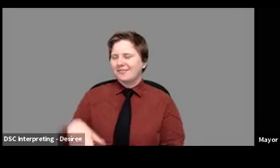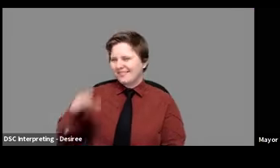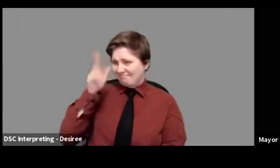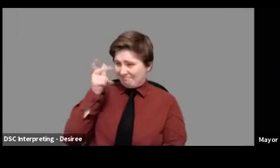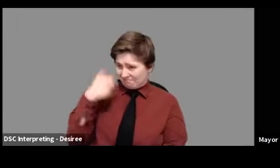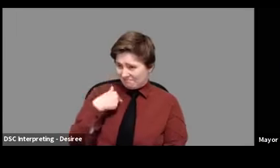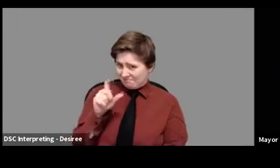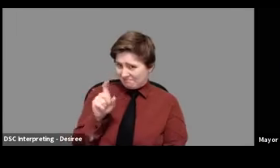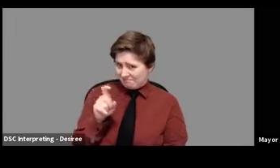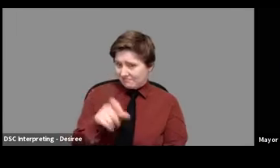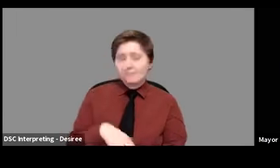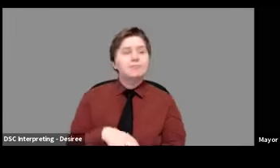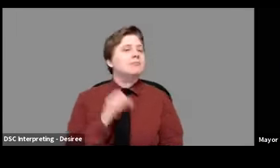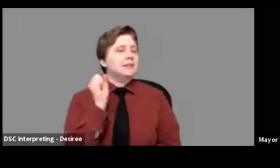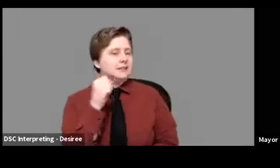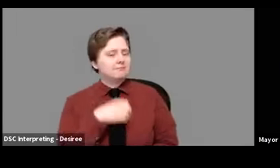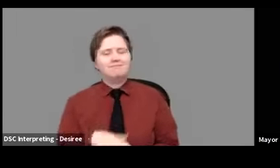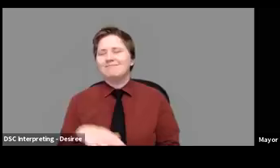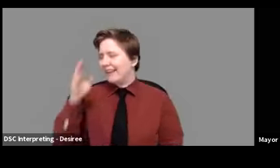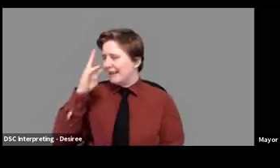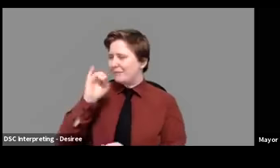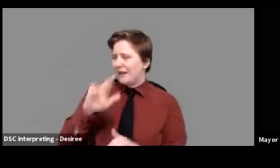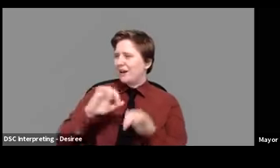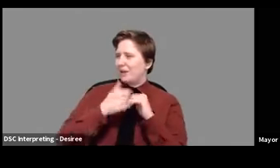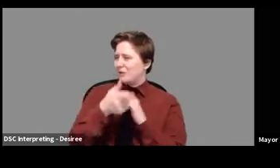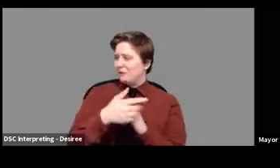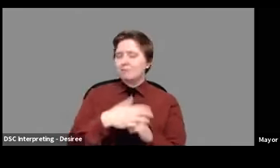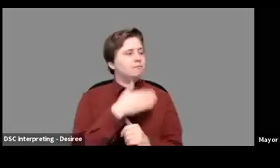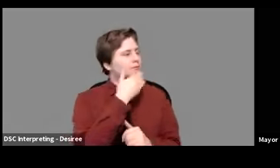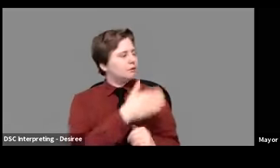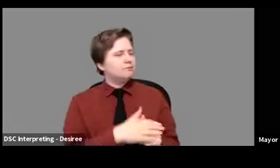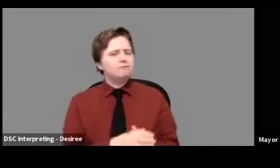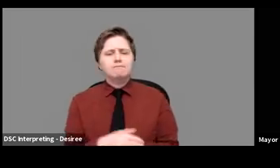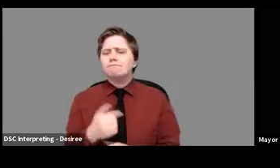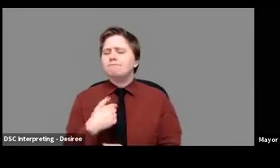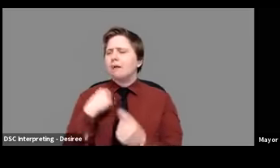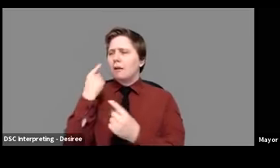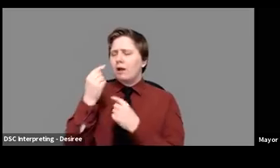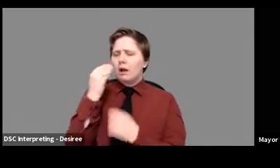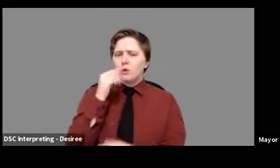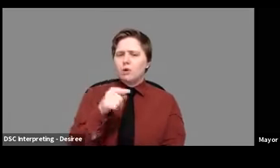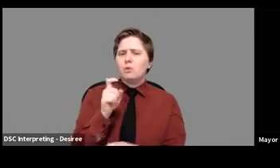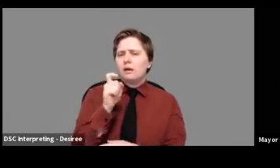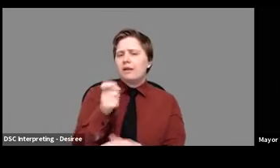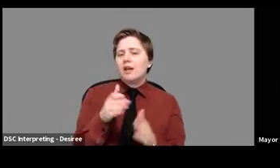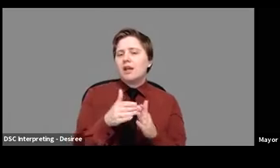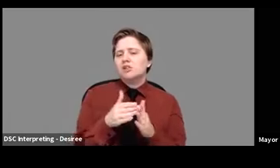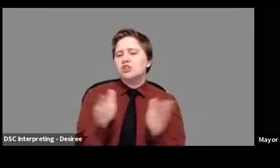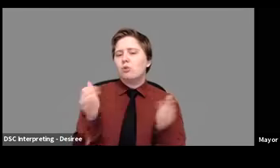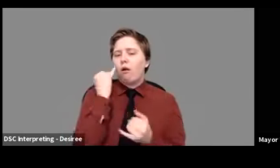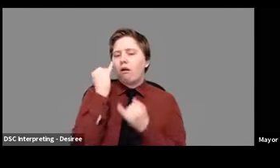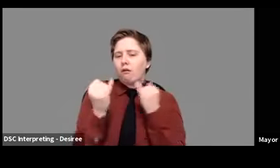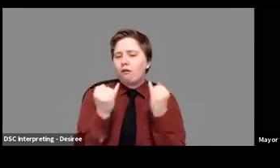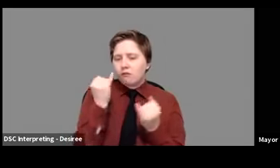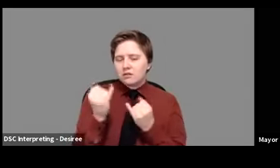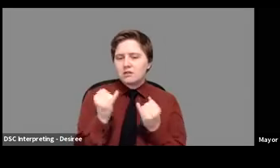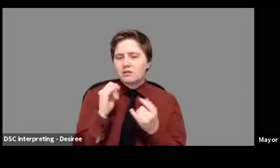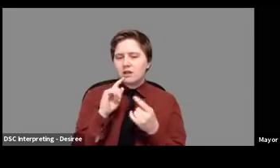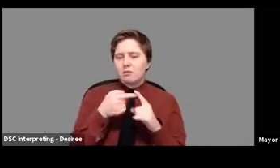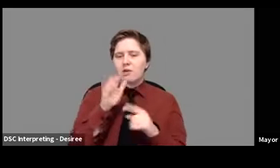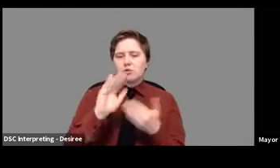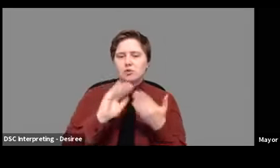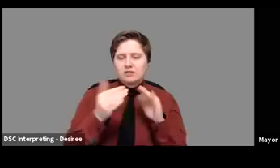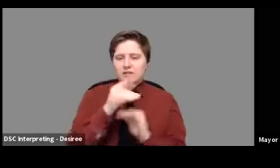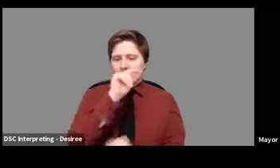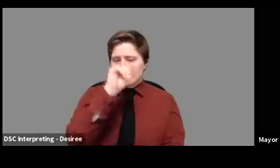can you guys hear me? Yes. Hi, Mayor. How are you? Um, I was just wondering, so I know that you were giving just general ideas of what the city of